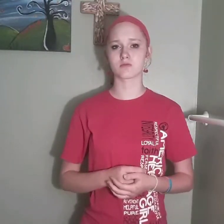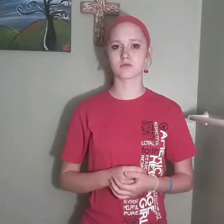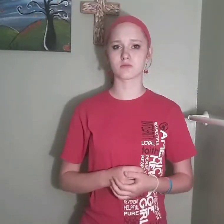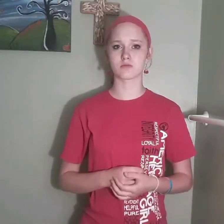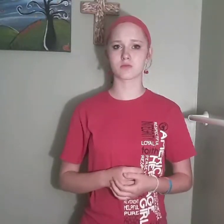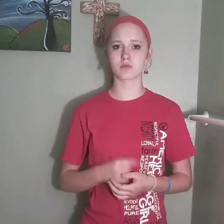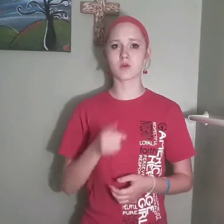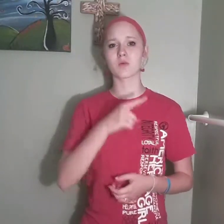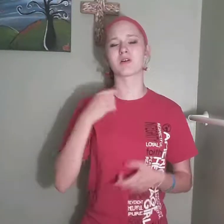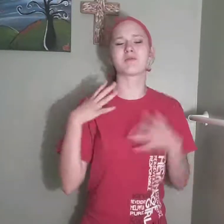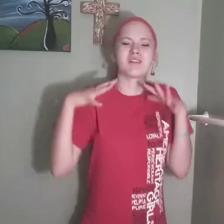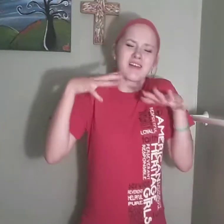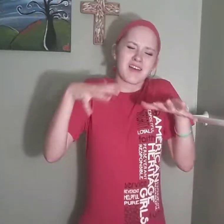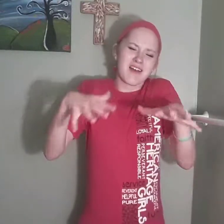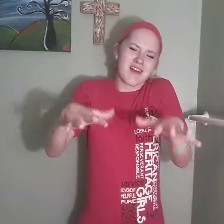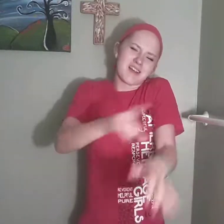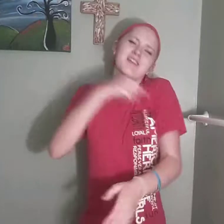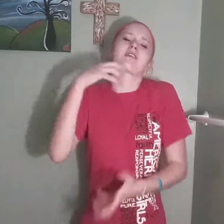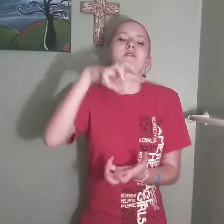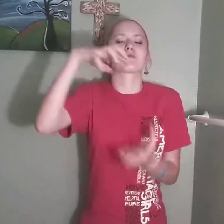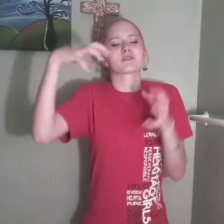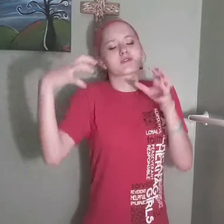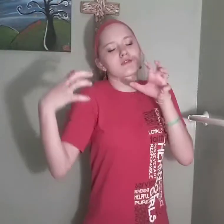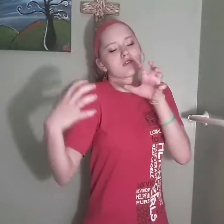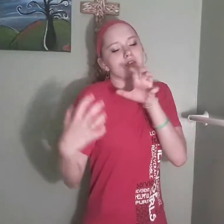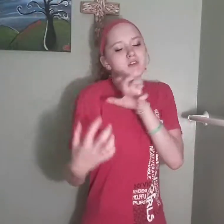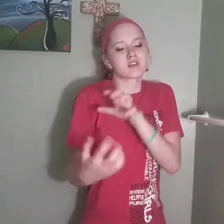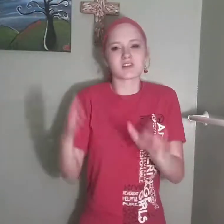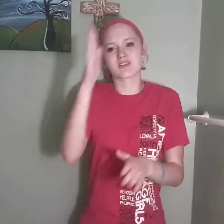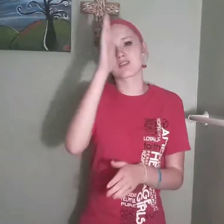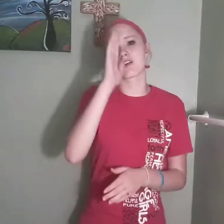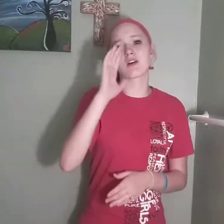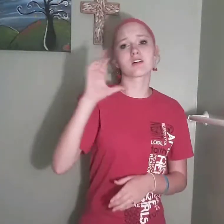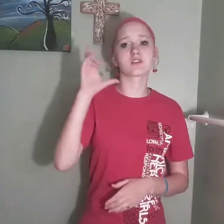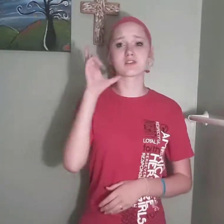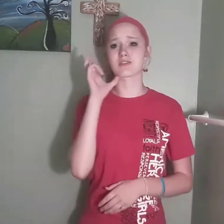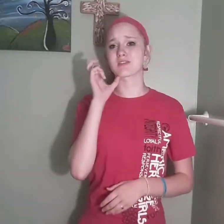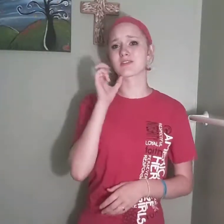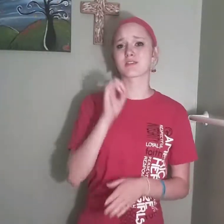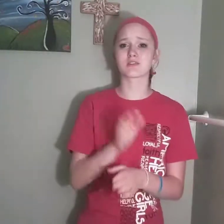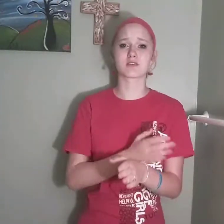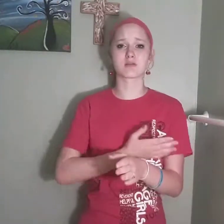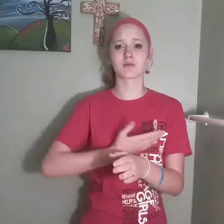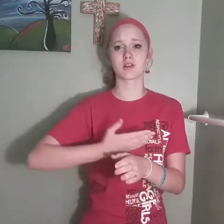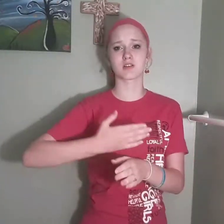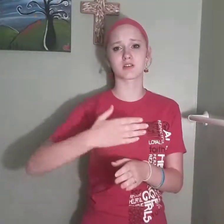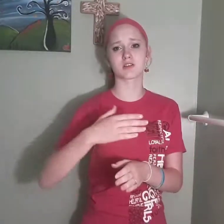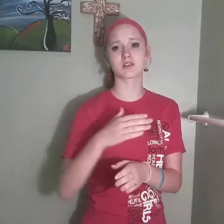We pour out our miseries God just hears a melody